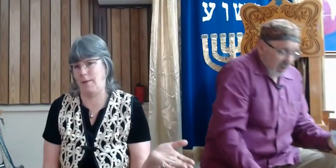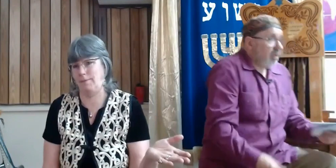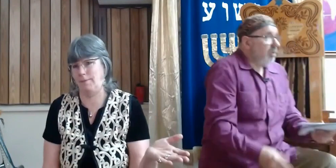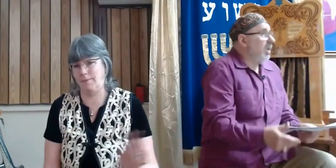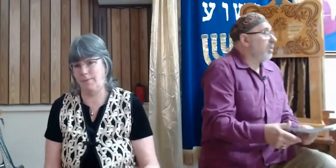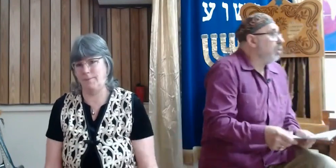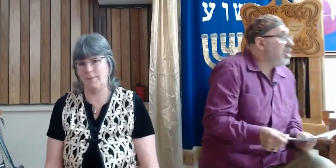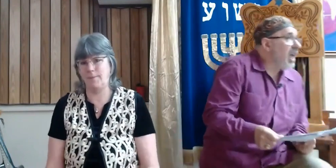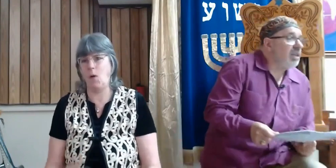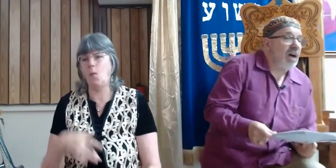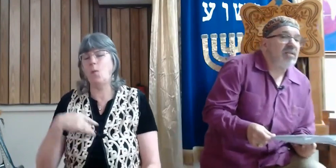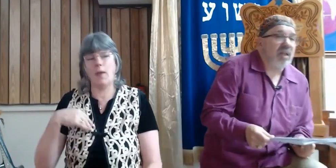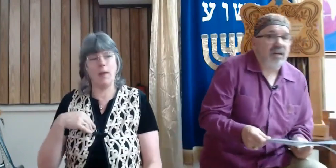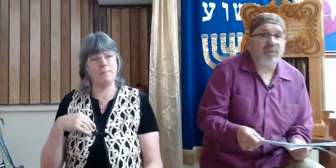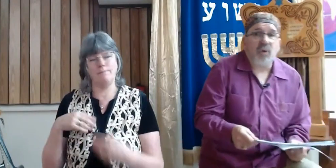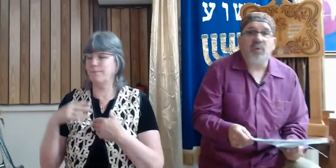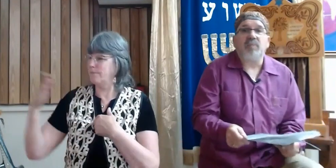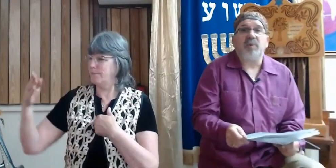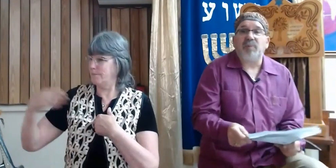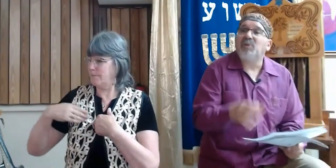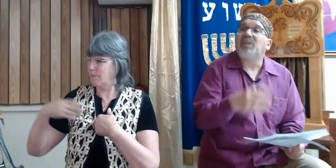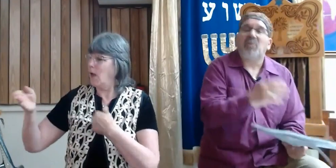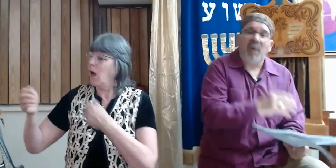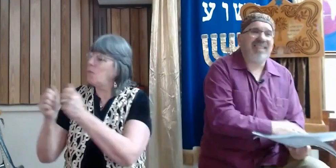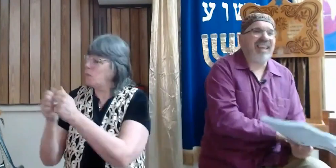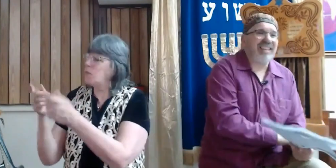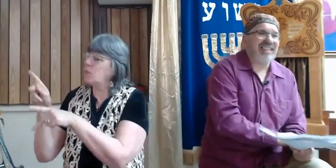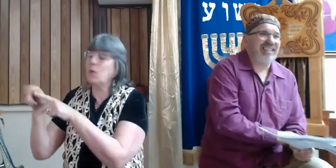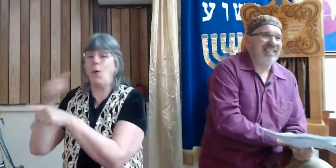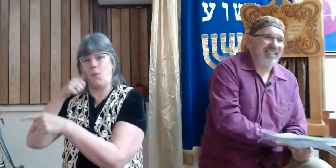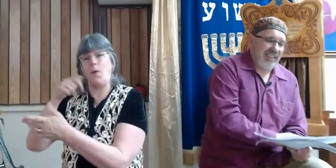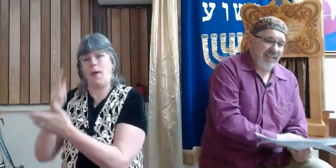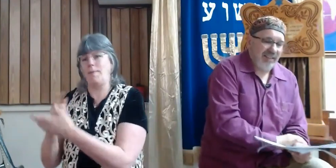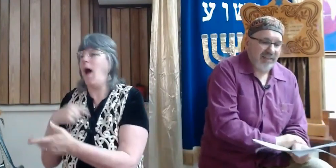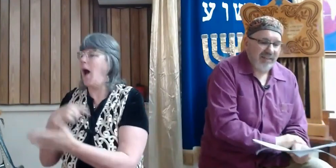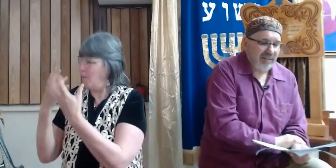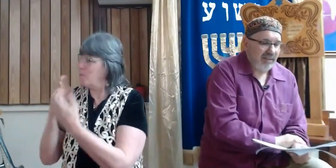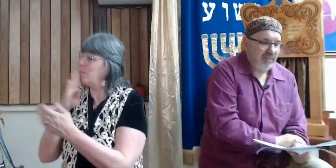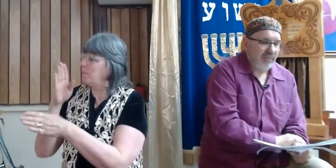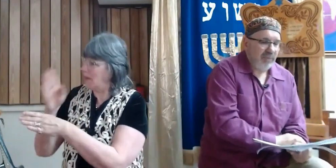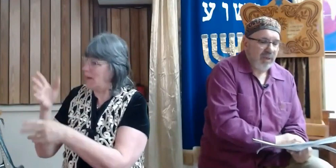We associate ourselves with the people who did the right thing.